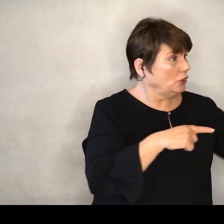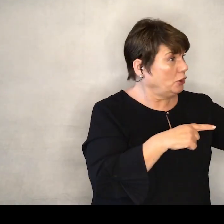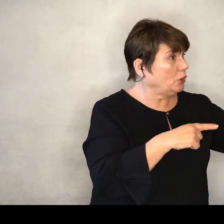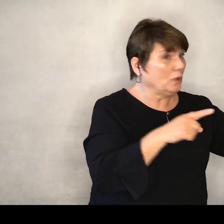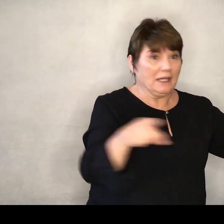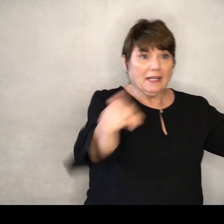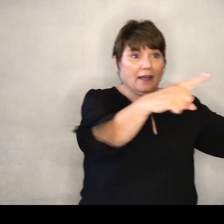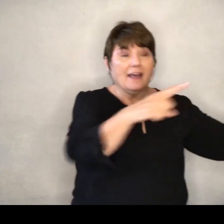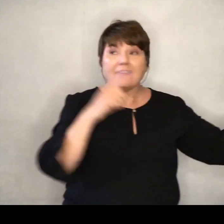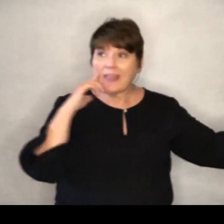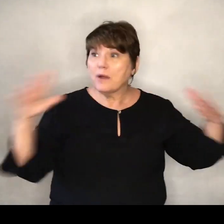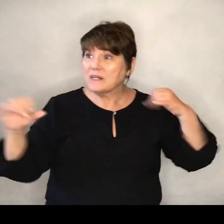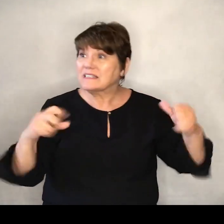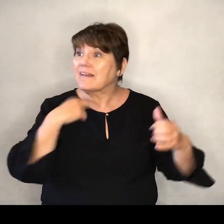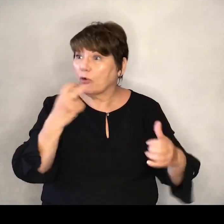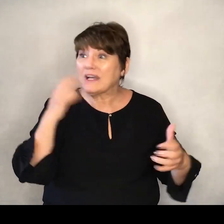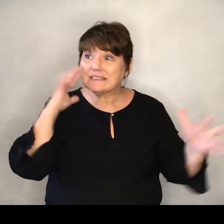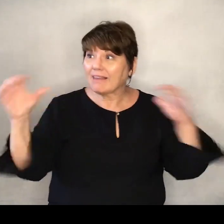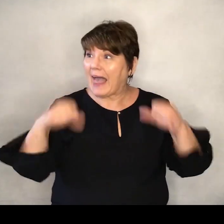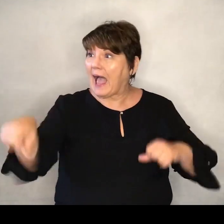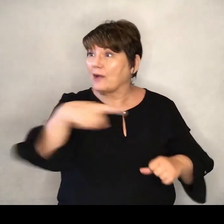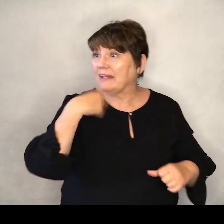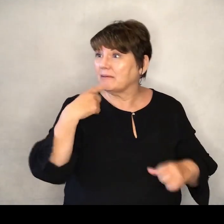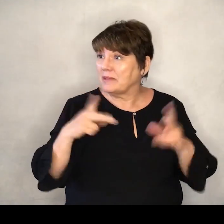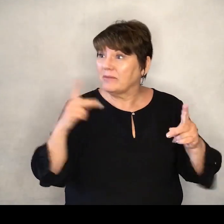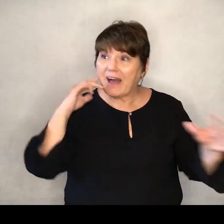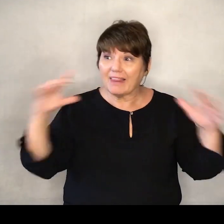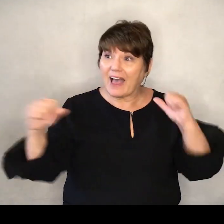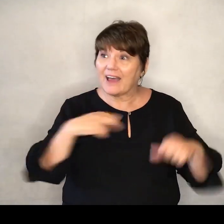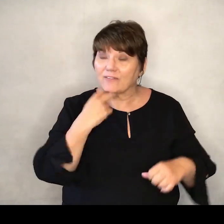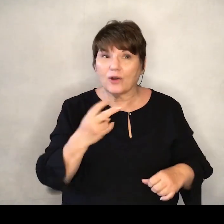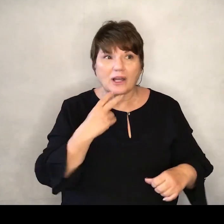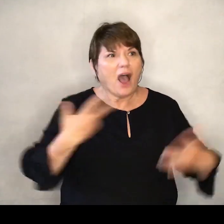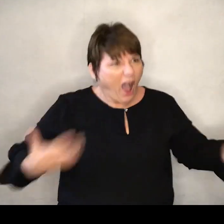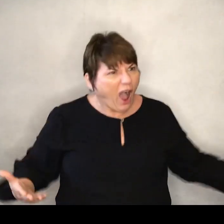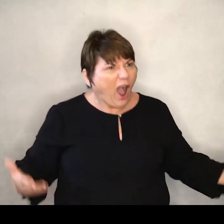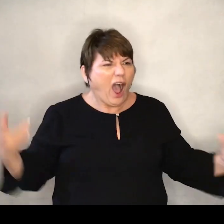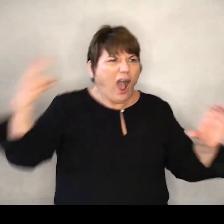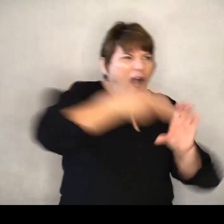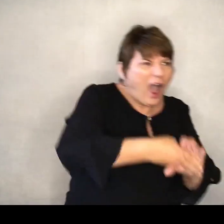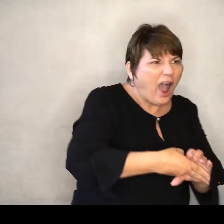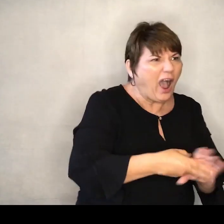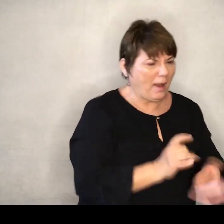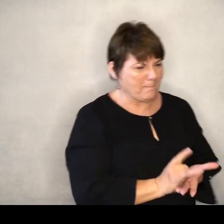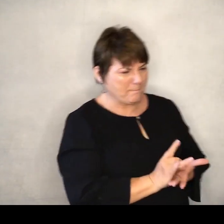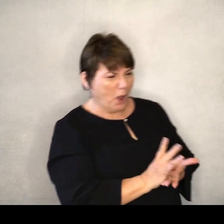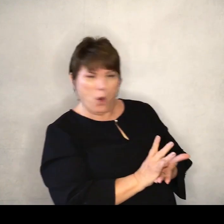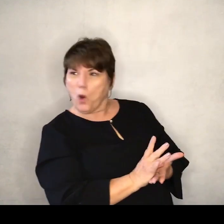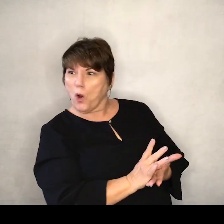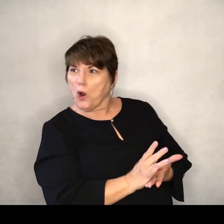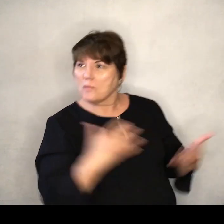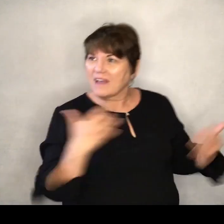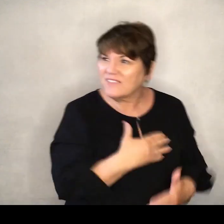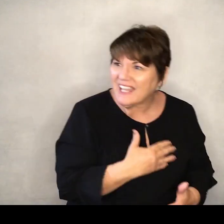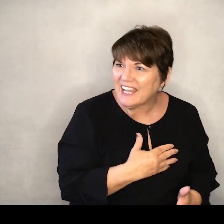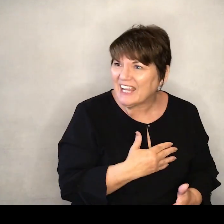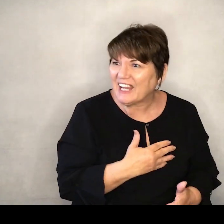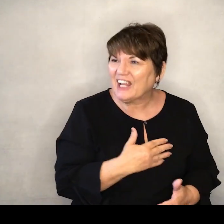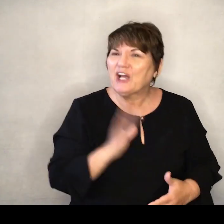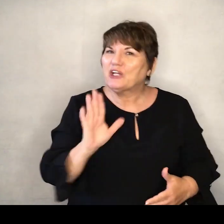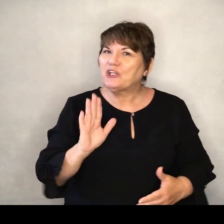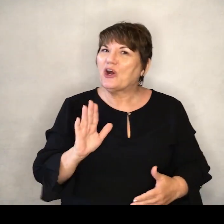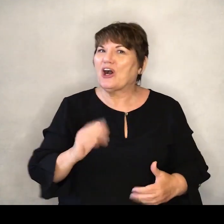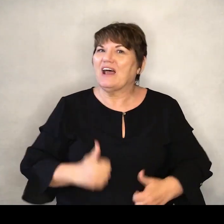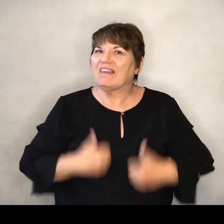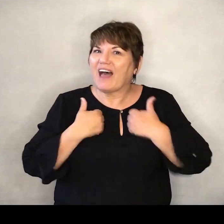They were singing loud, weren't they? So you guys are on board with getting rid of fear. Whether it's your personal life,